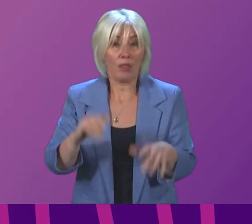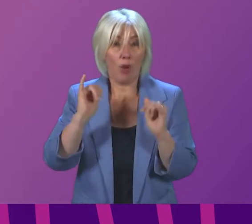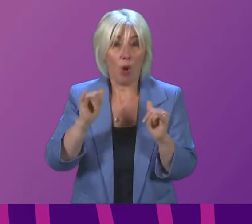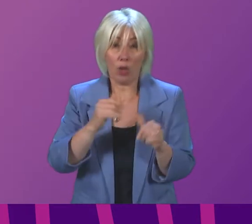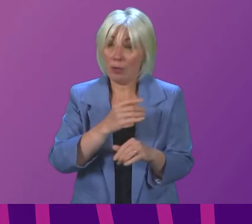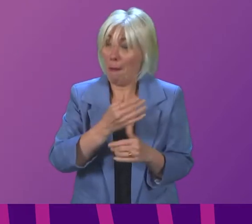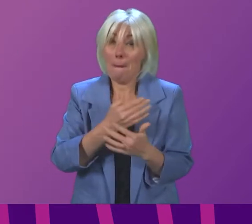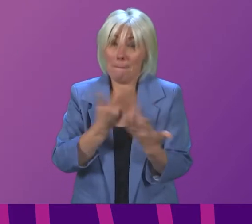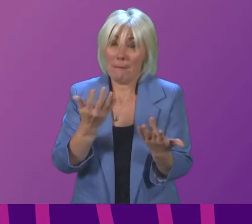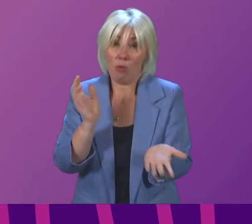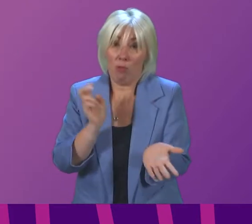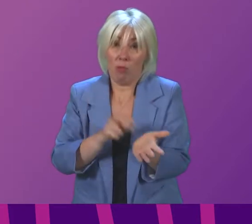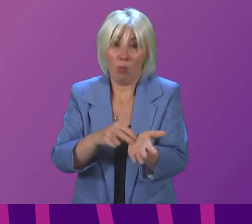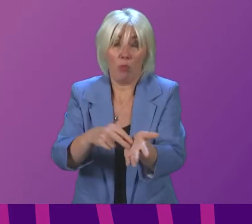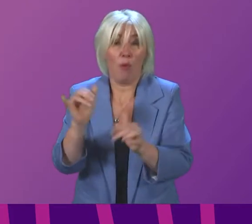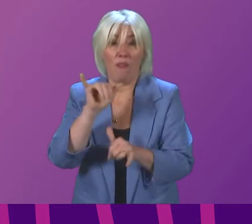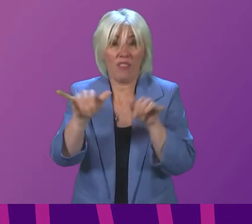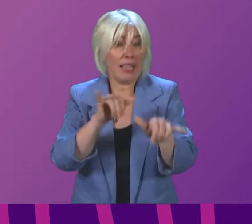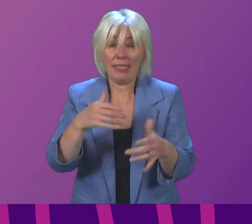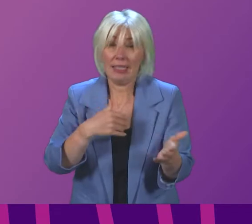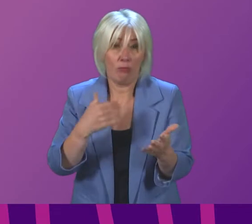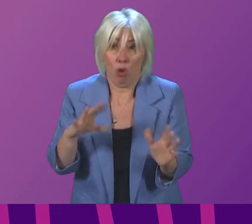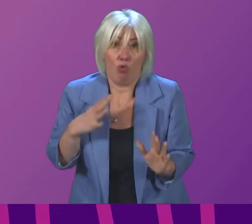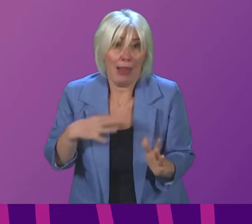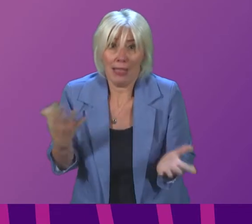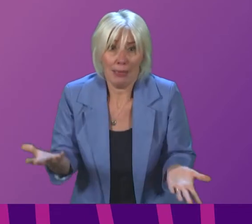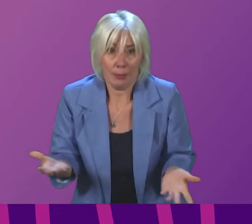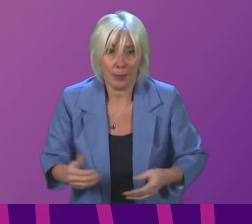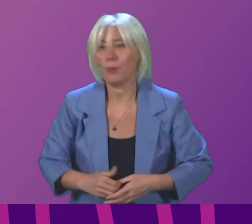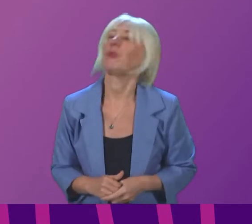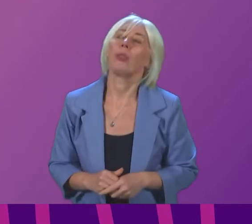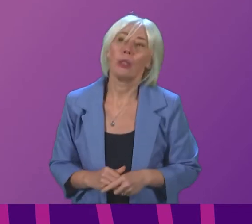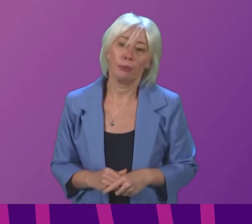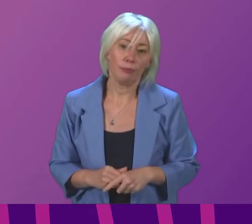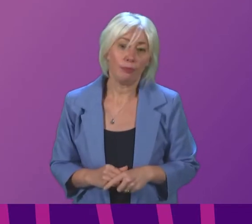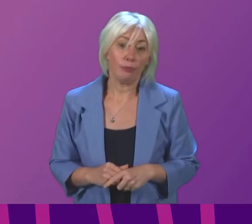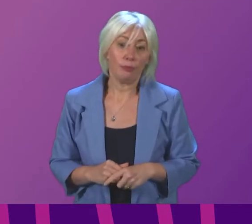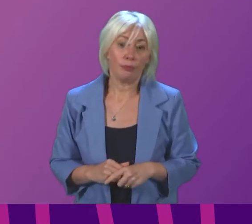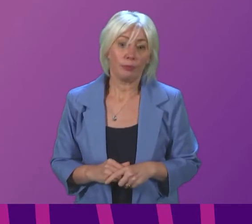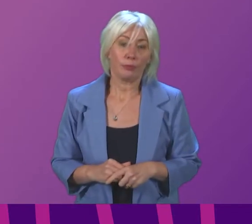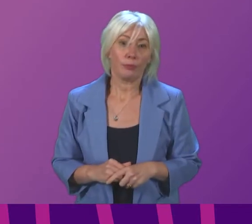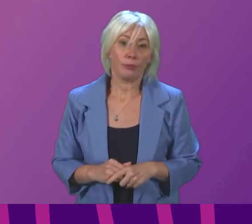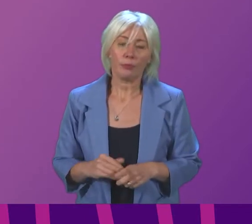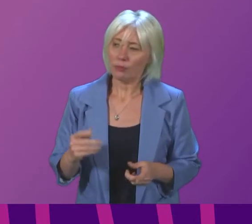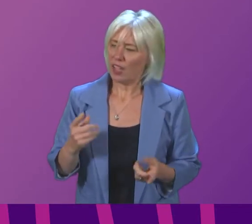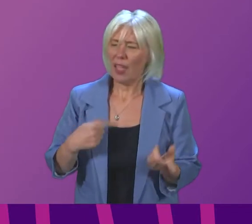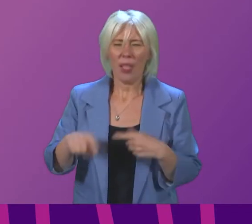already booked their travel already First Minister so we I think this is an issue I've addressed in the chamber before we encourage